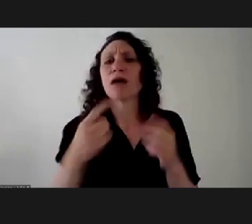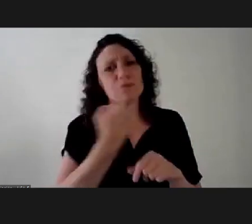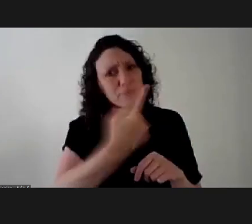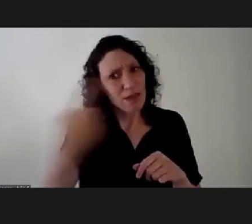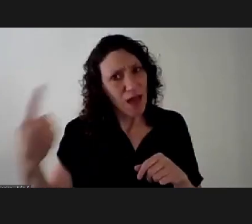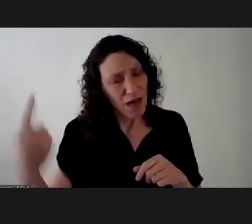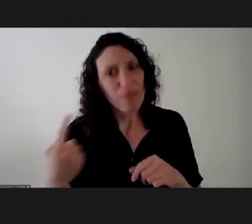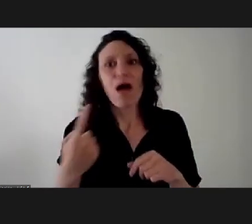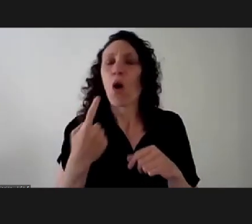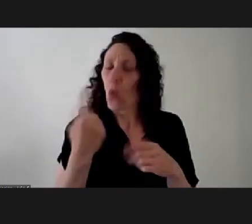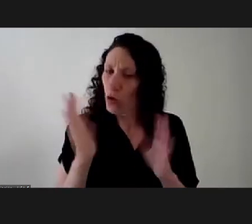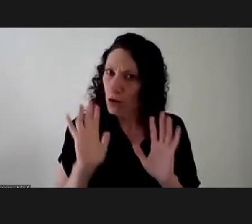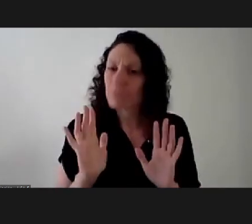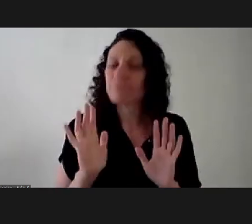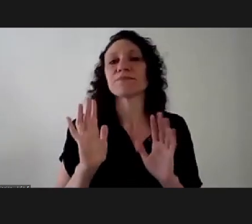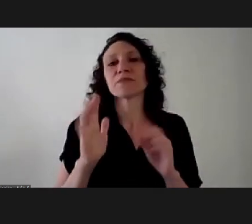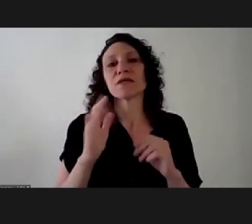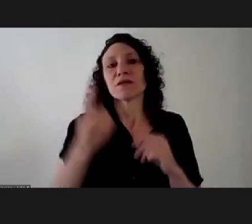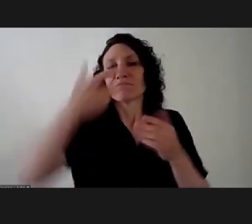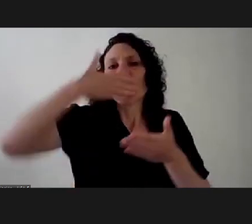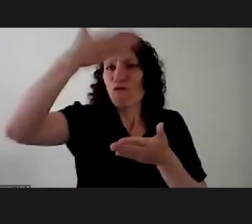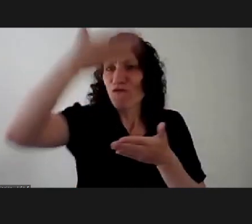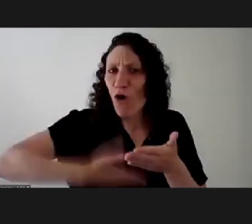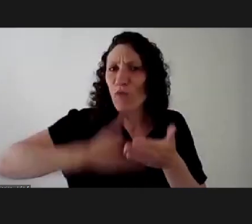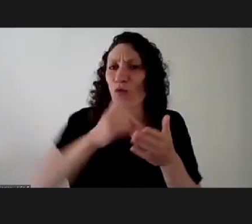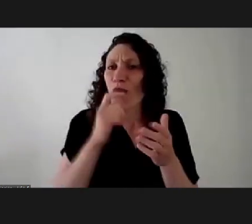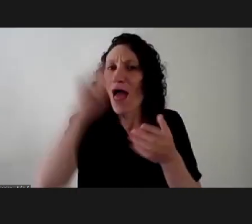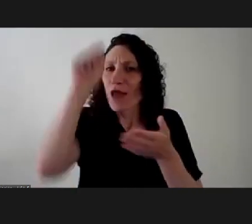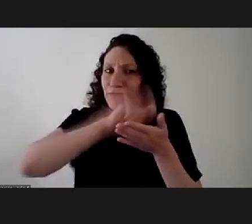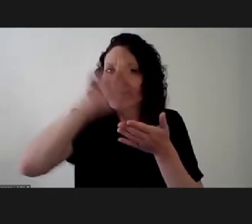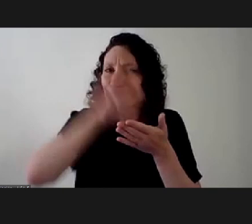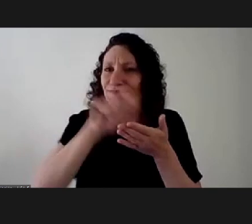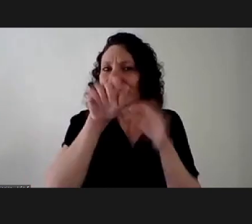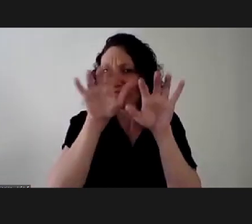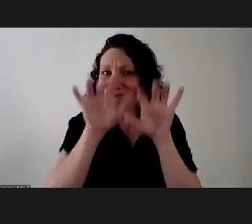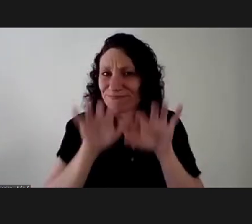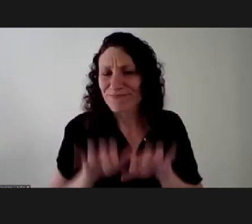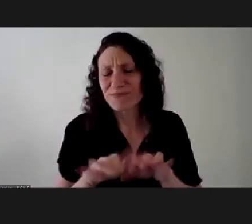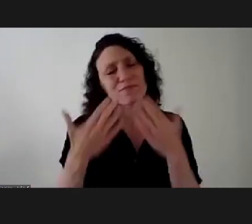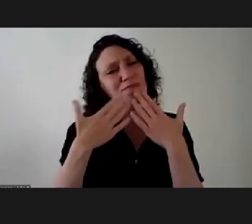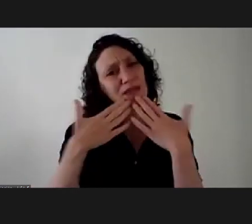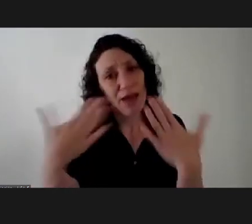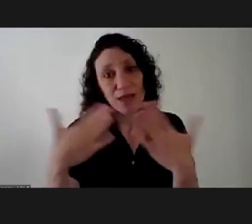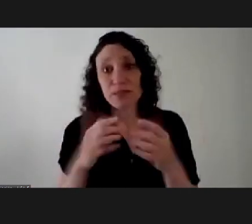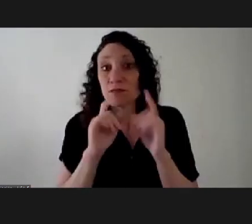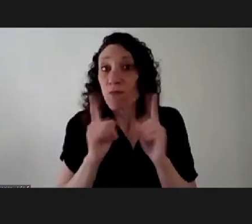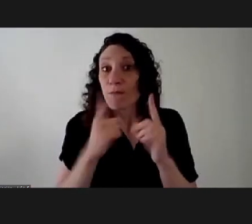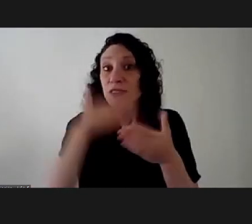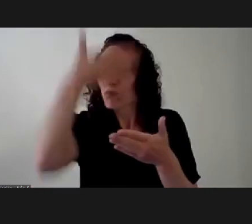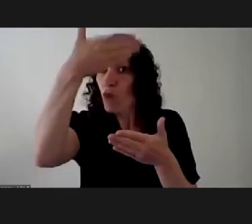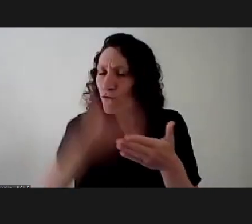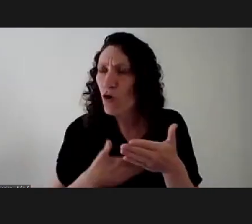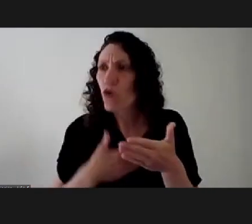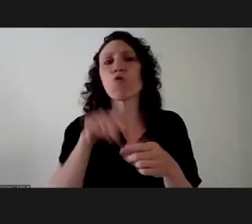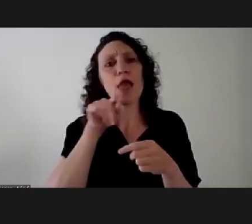time each one of you each one of the participants has taken to answer the uh sign up form